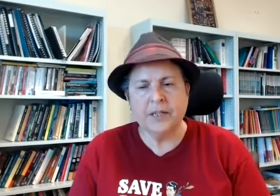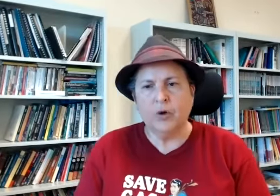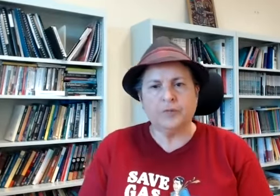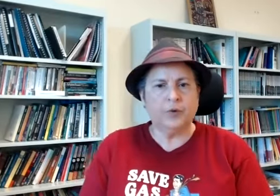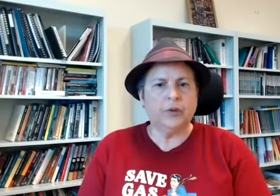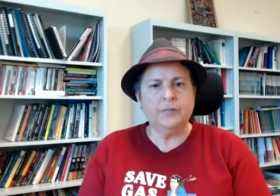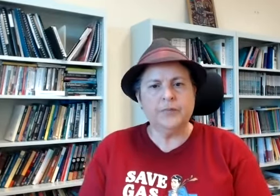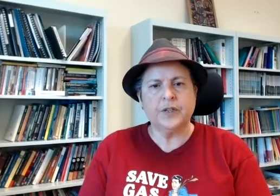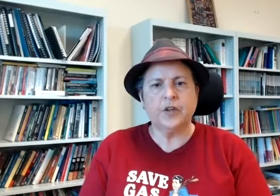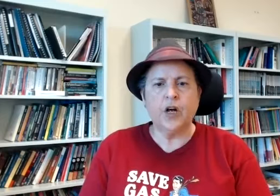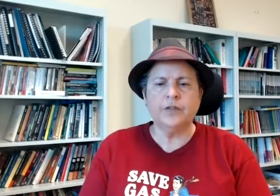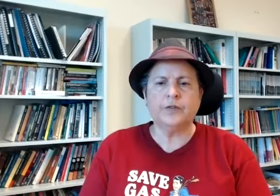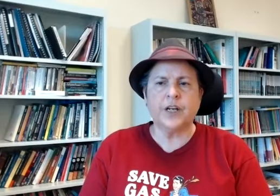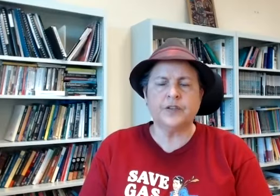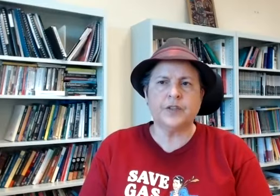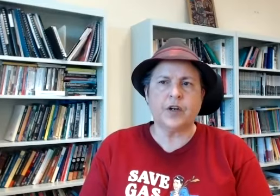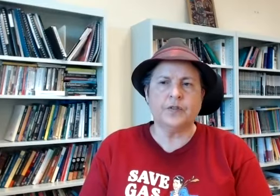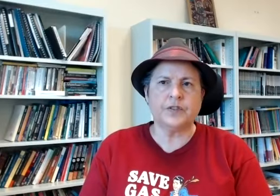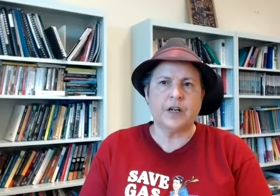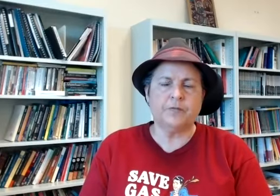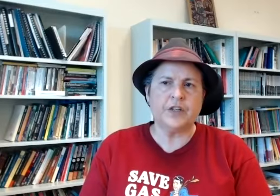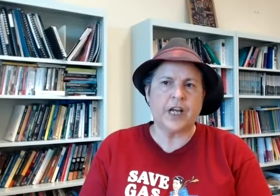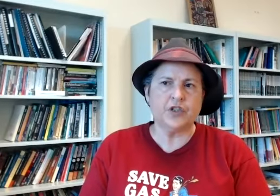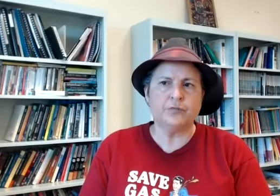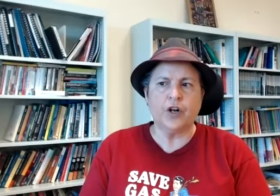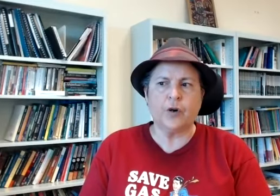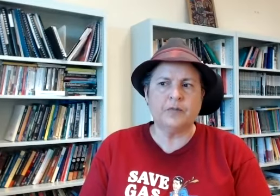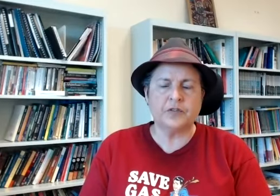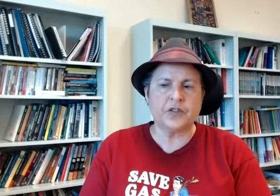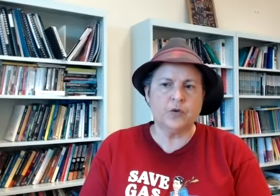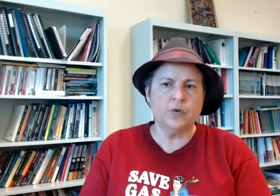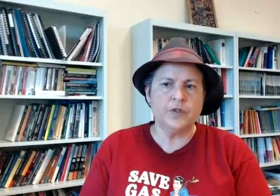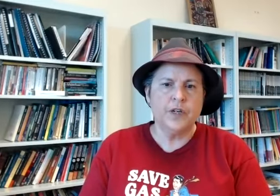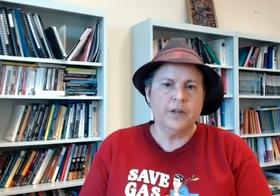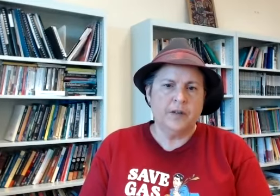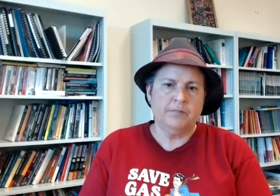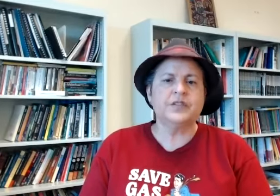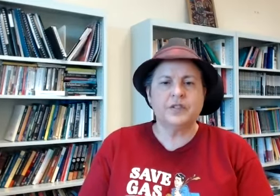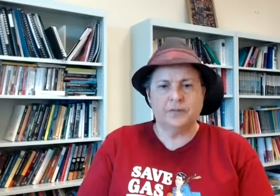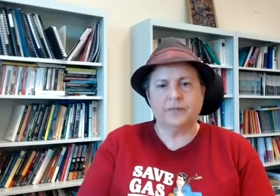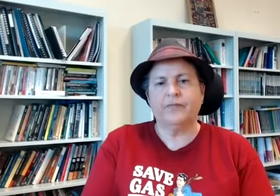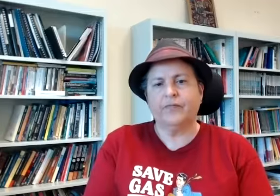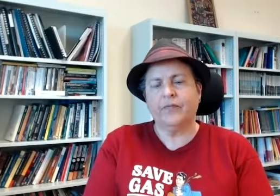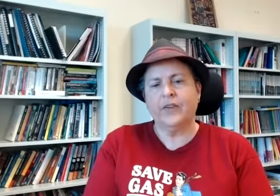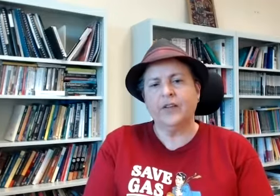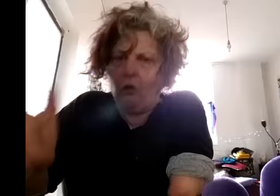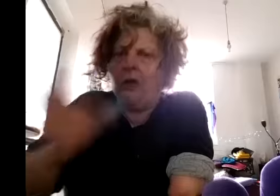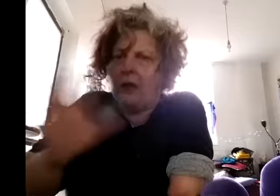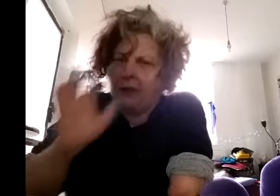multiple limbs and kind of does the kind of stuff education programs for school that's right